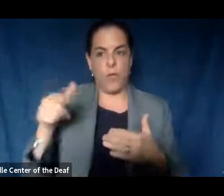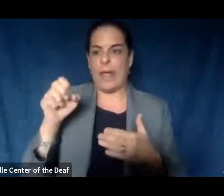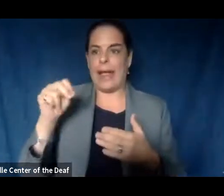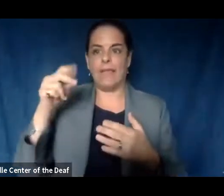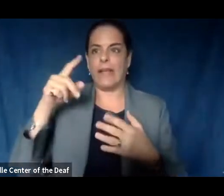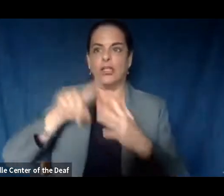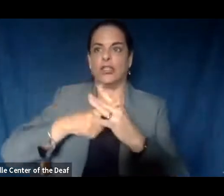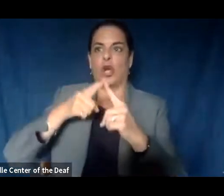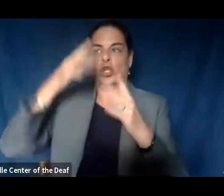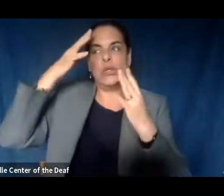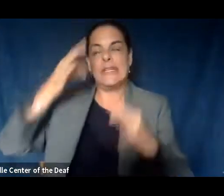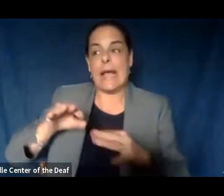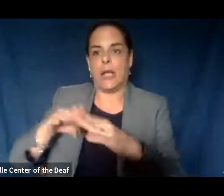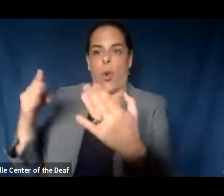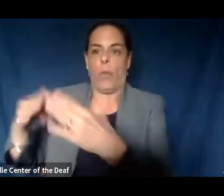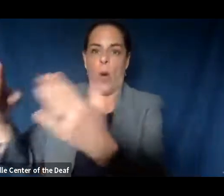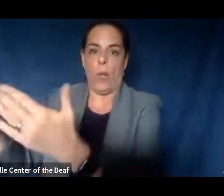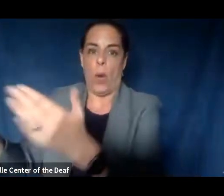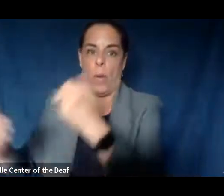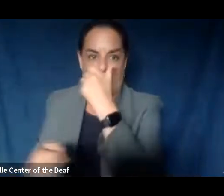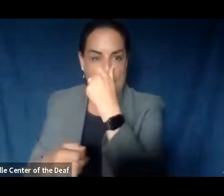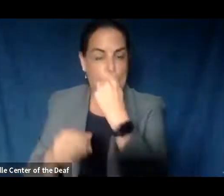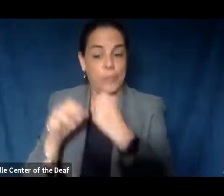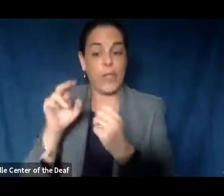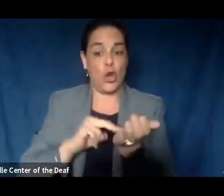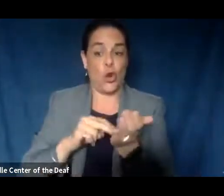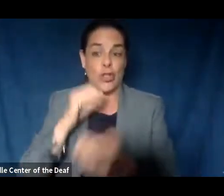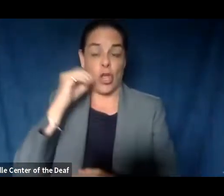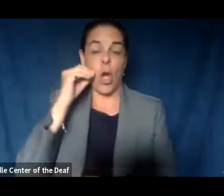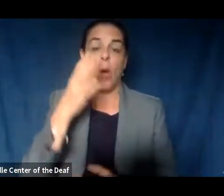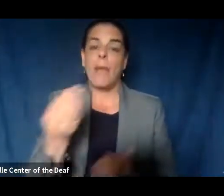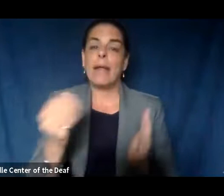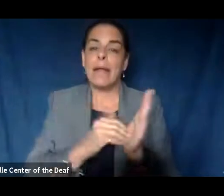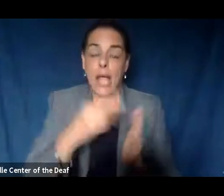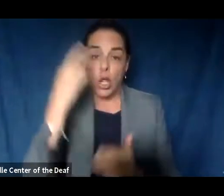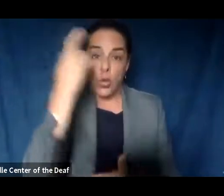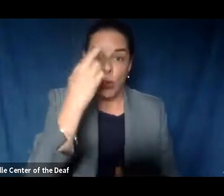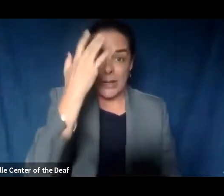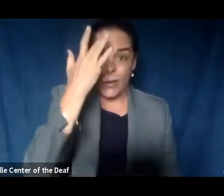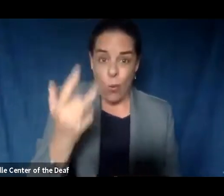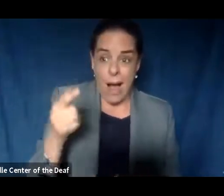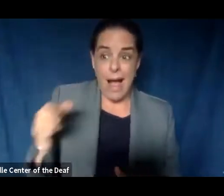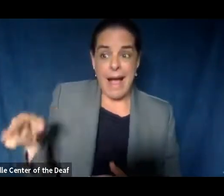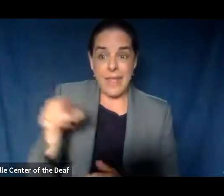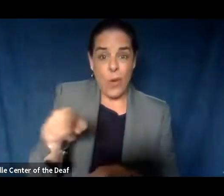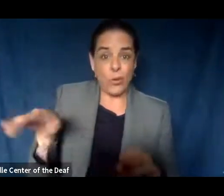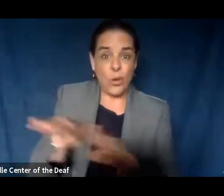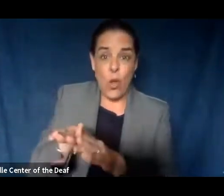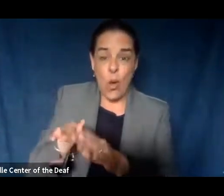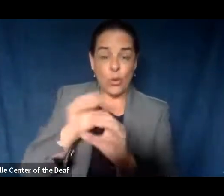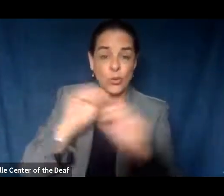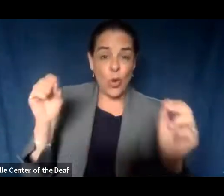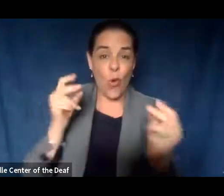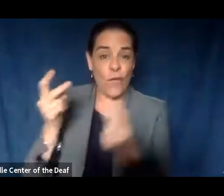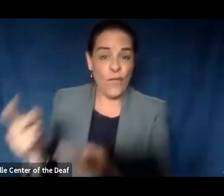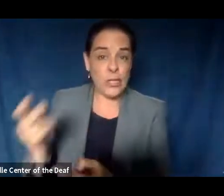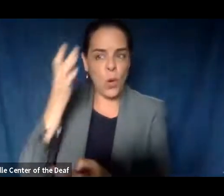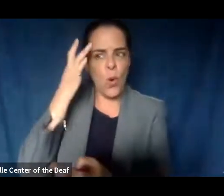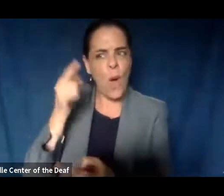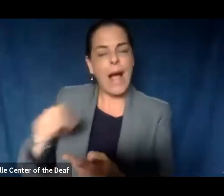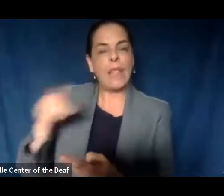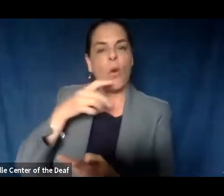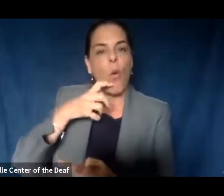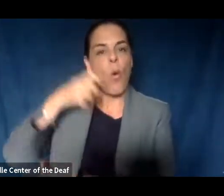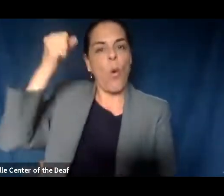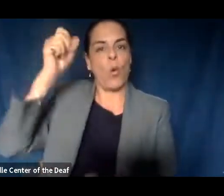opening those facilities up. And, again, the reason they're staying closed is those folks we know are the most vulnerable